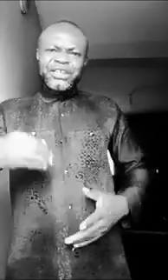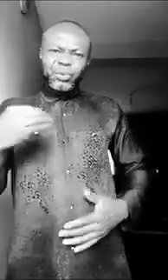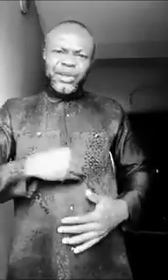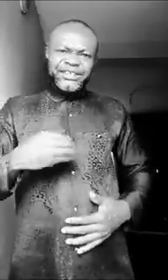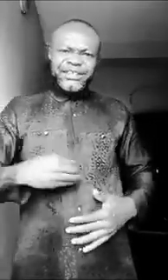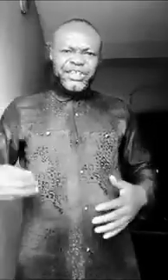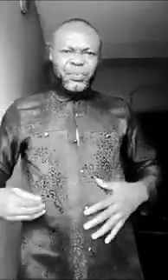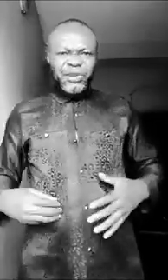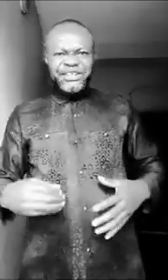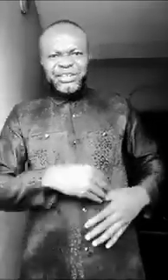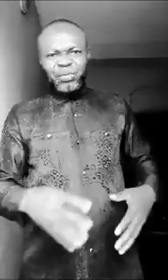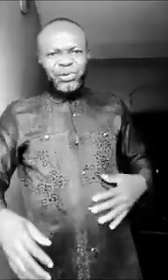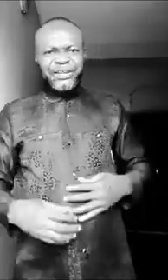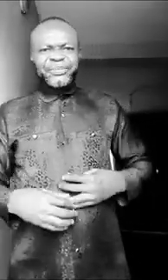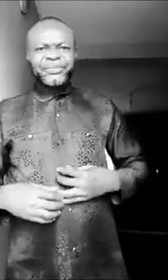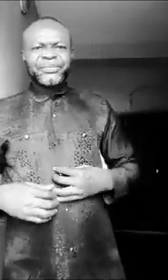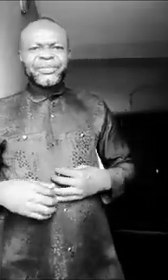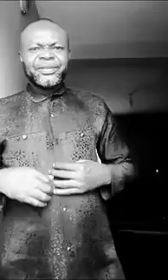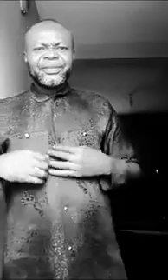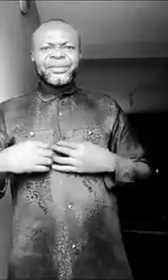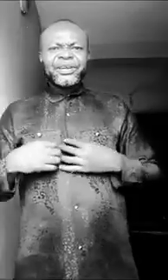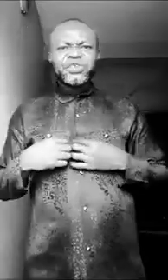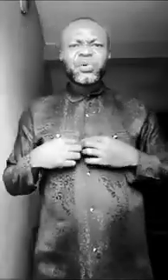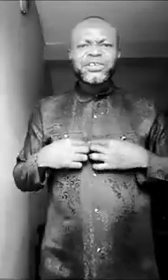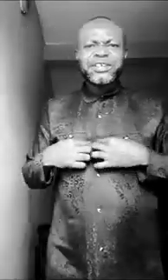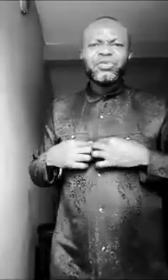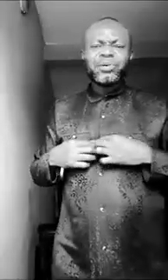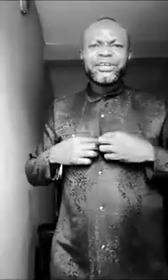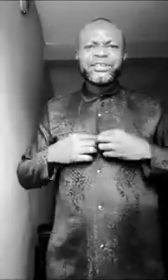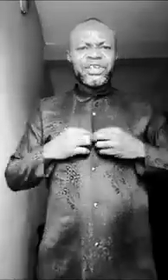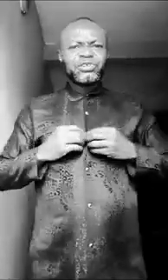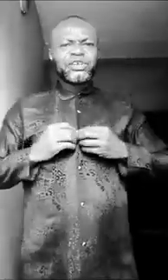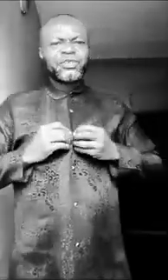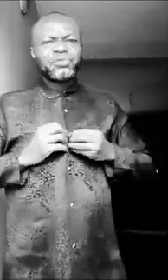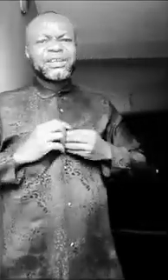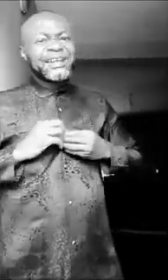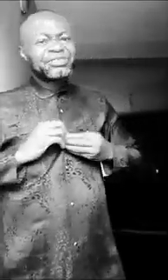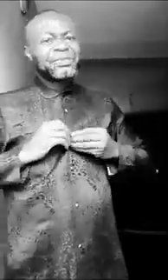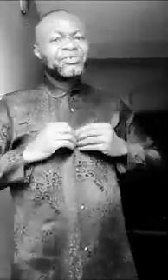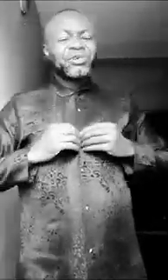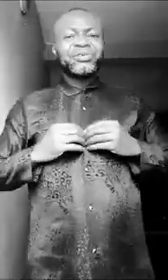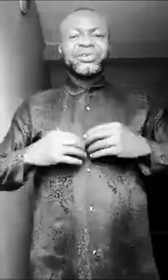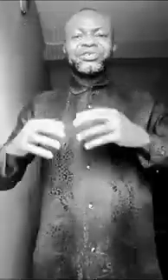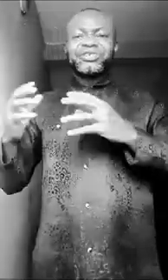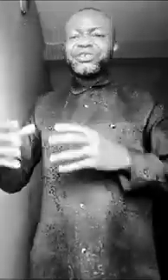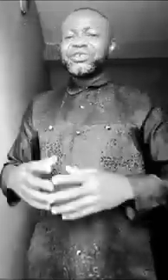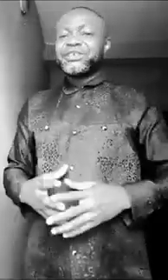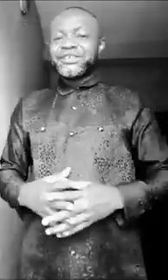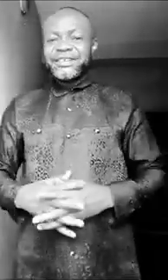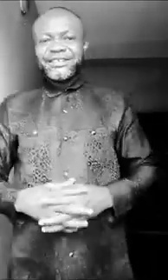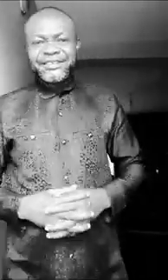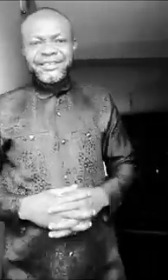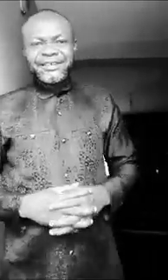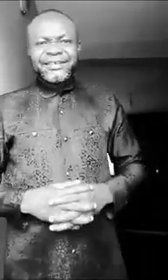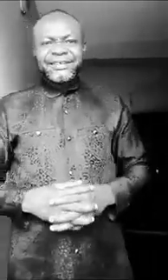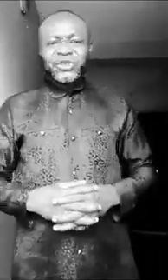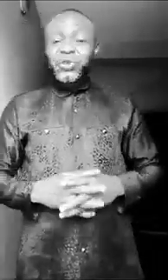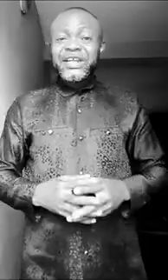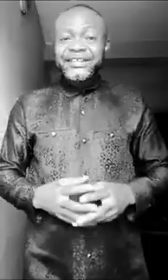poison. There is poison in your body. There is poison in your body. Check yourself very well. That treatment you are treating yourself, sense, shows that